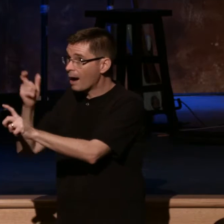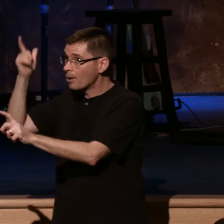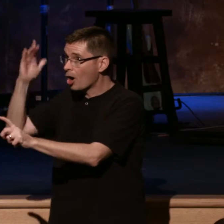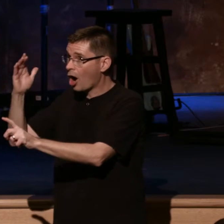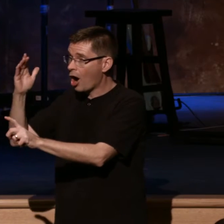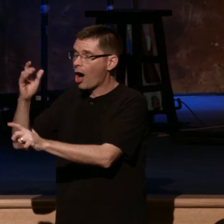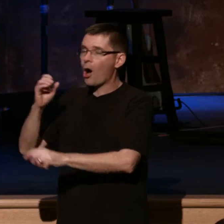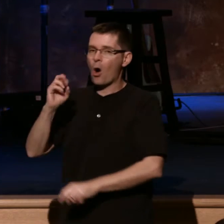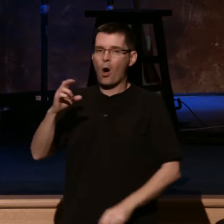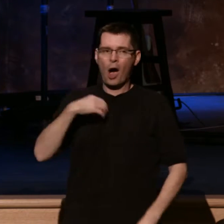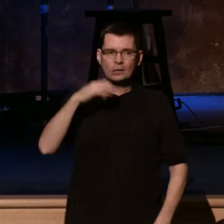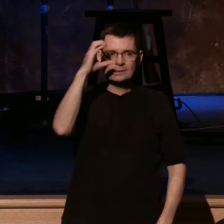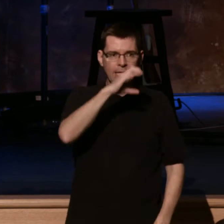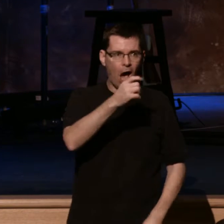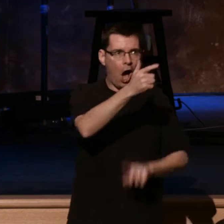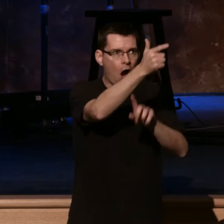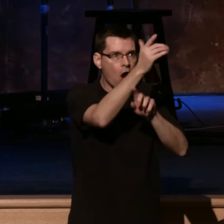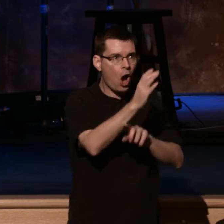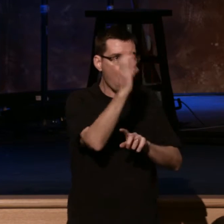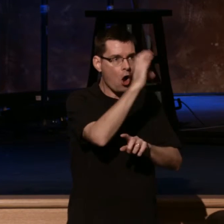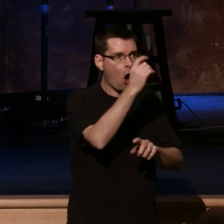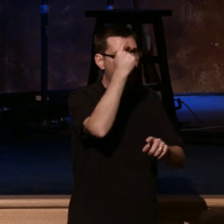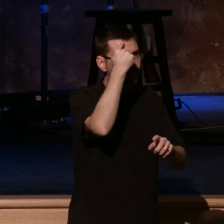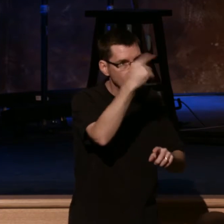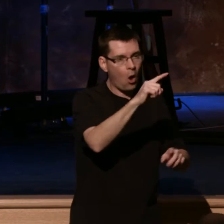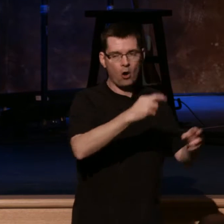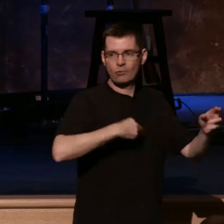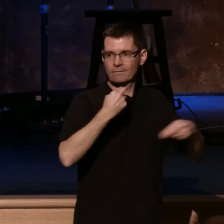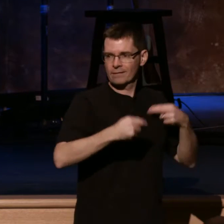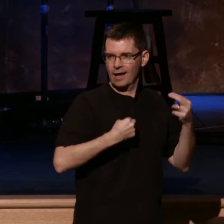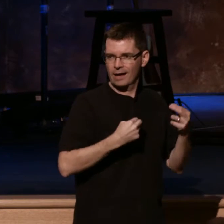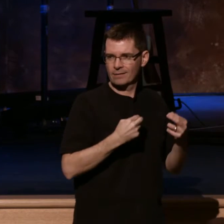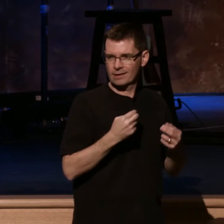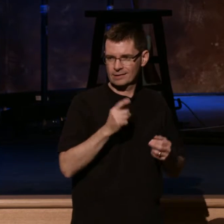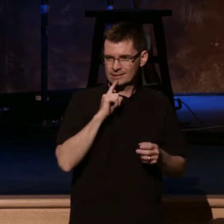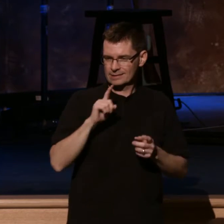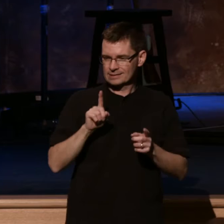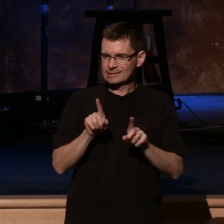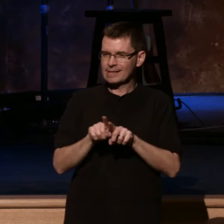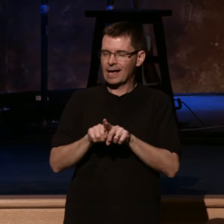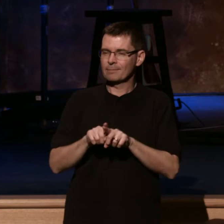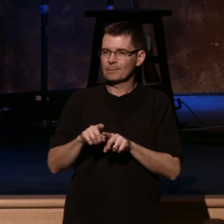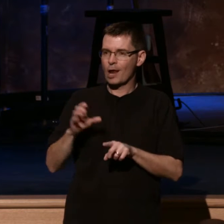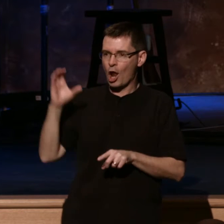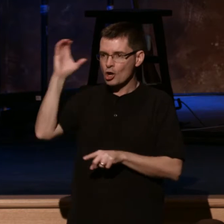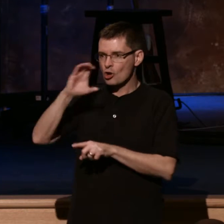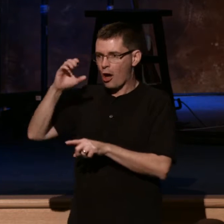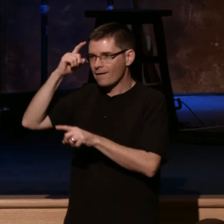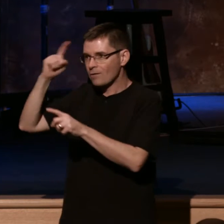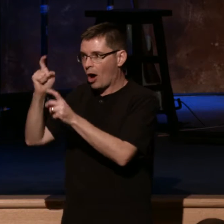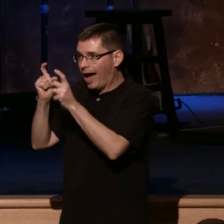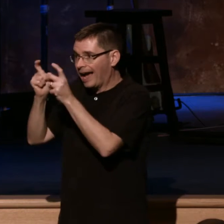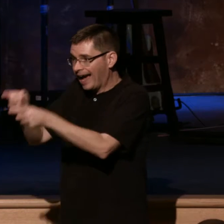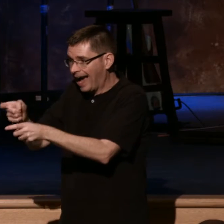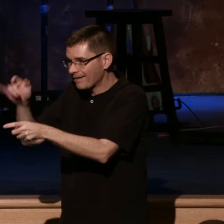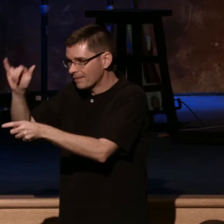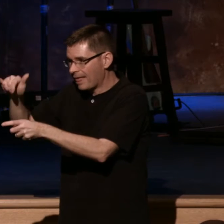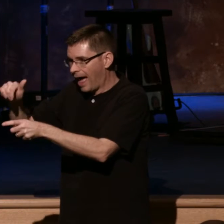Let me simply say it this way. It's the difference between seeking the gift versus the giver, the effect versus the cause, the